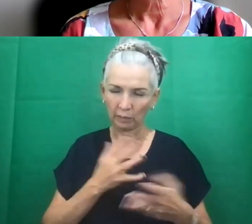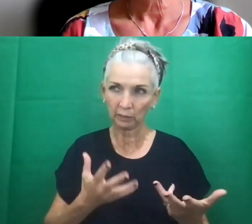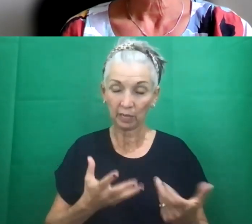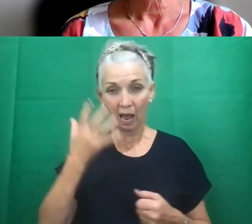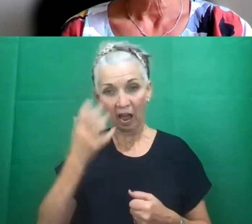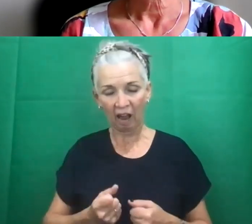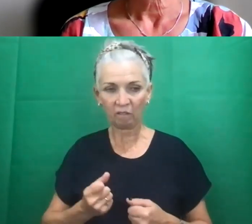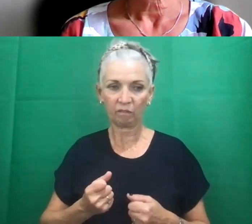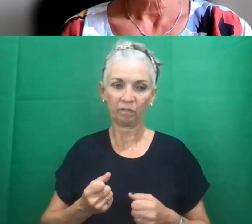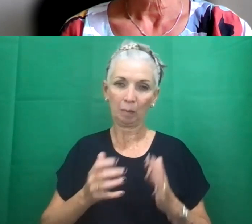already or